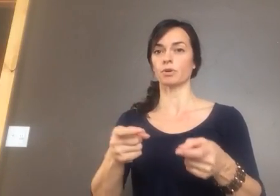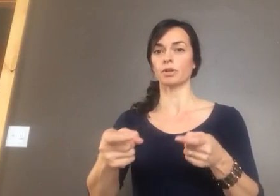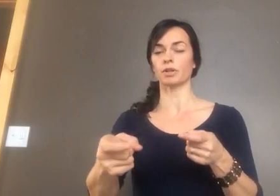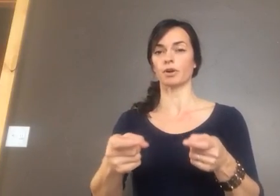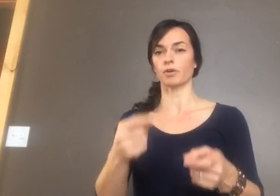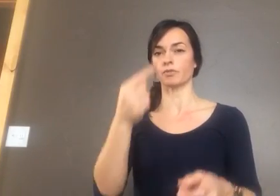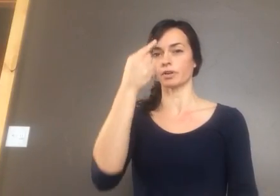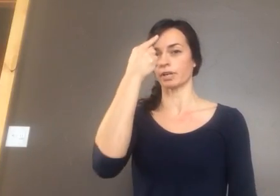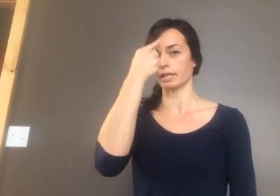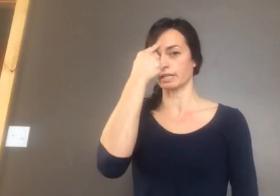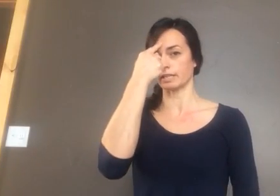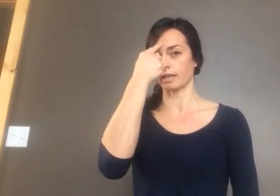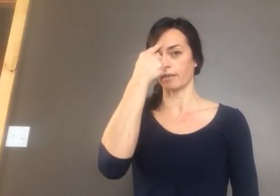over India.